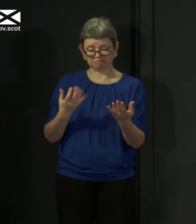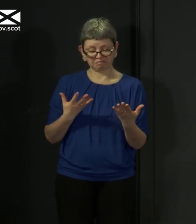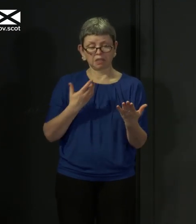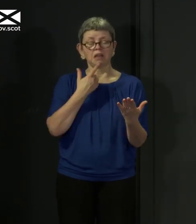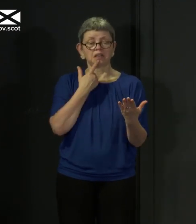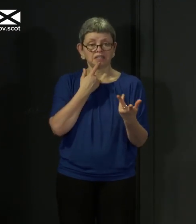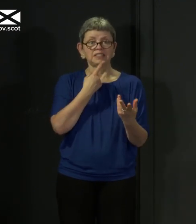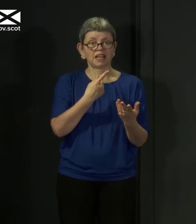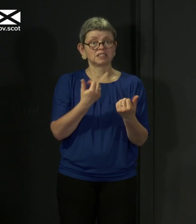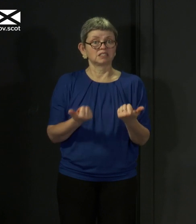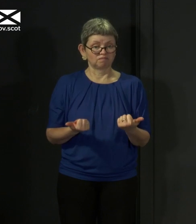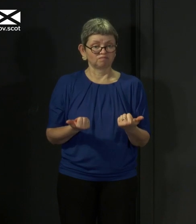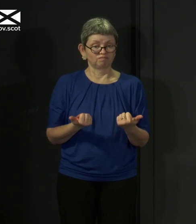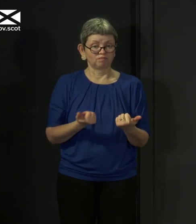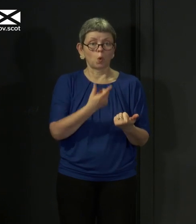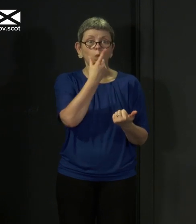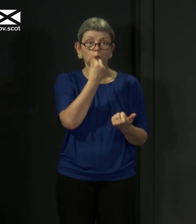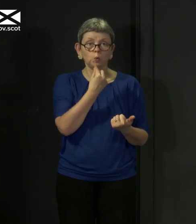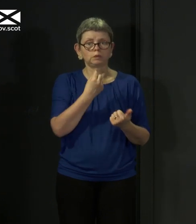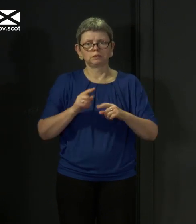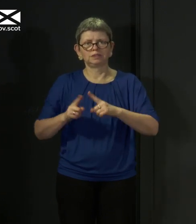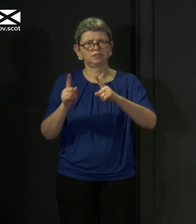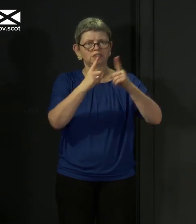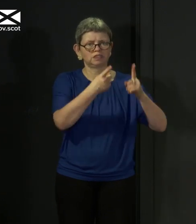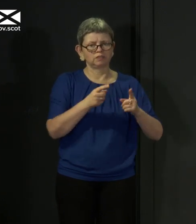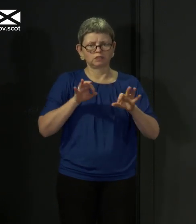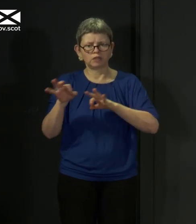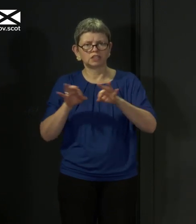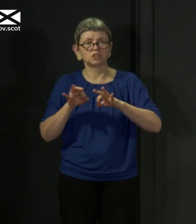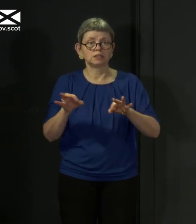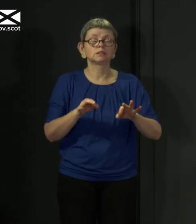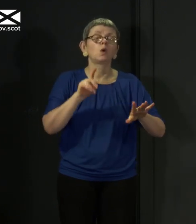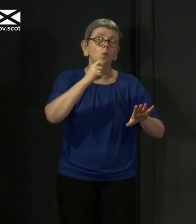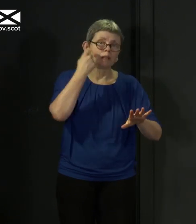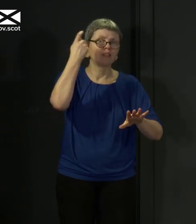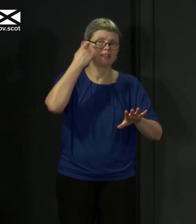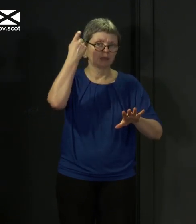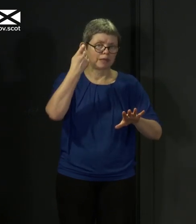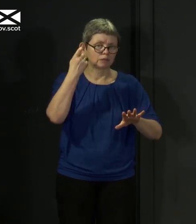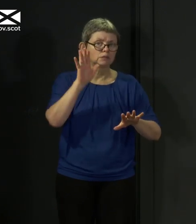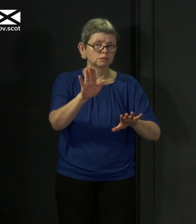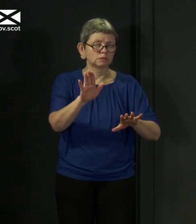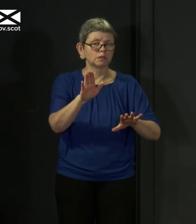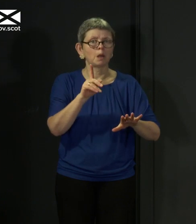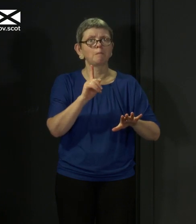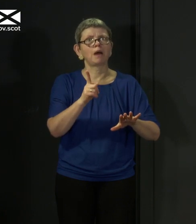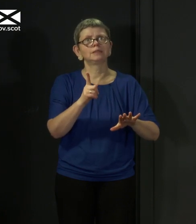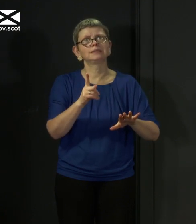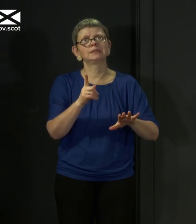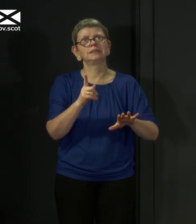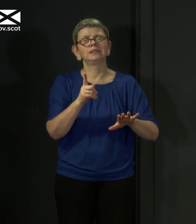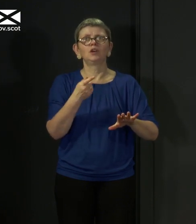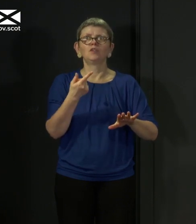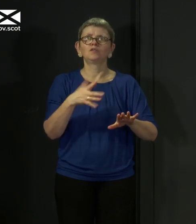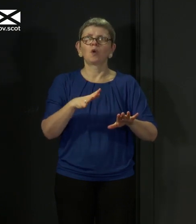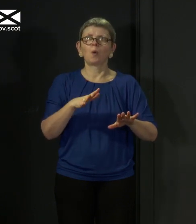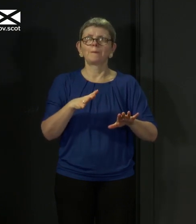more effective in combating the virus, then we will consider that. My preference from a perspective